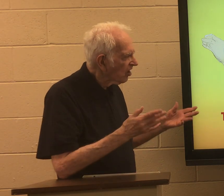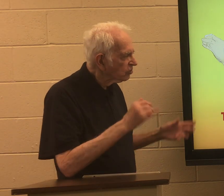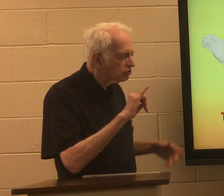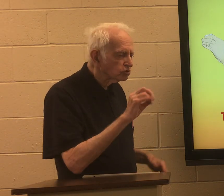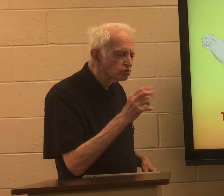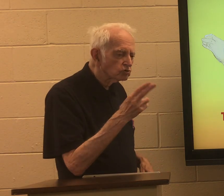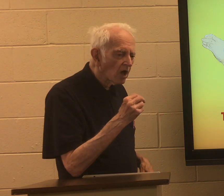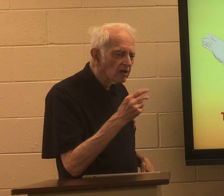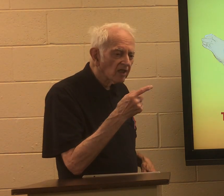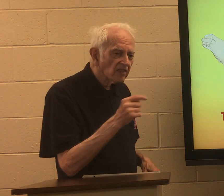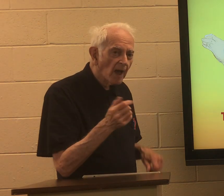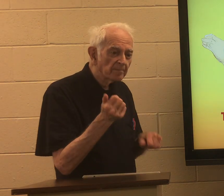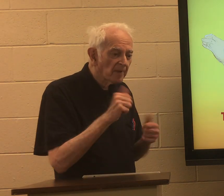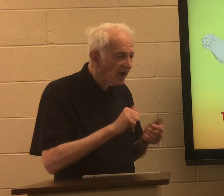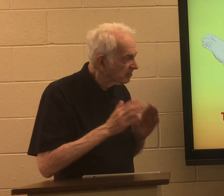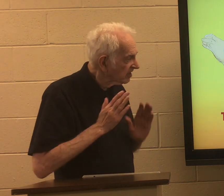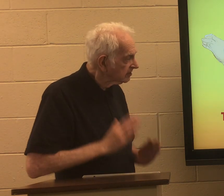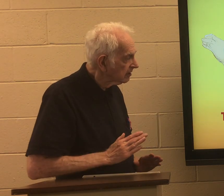this is what John the Baptist said